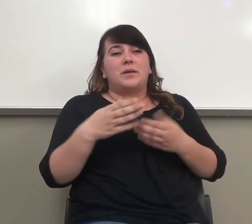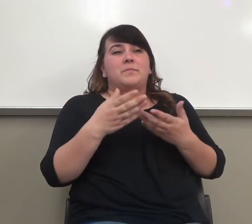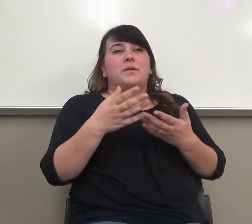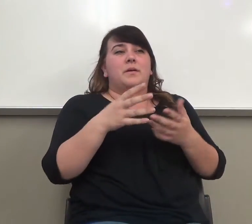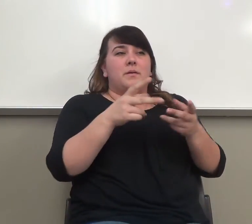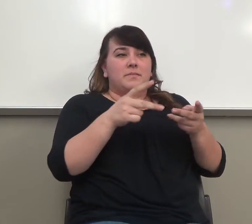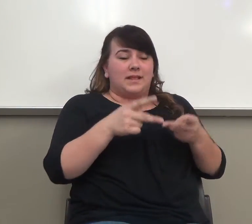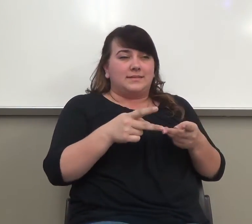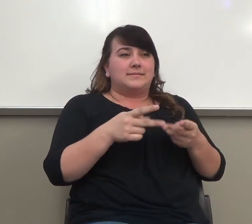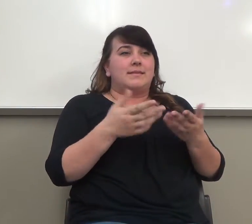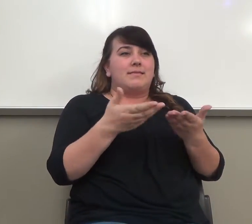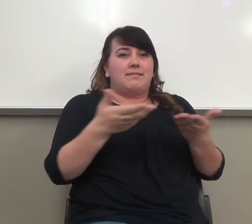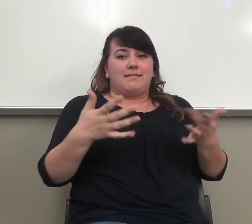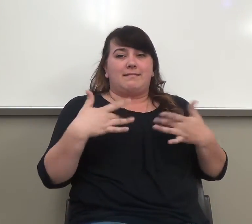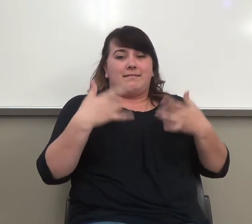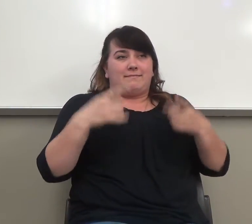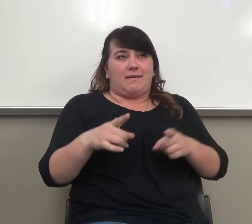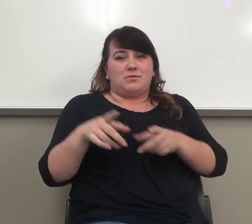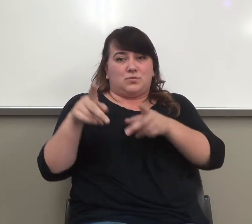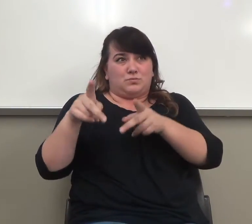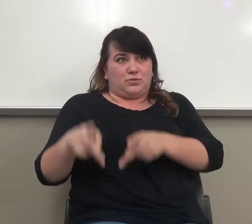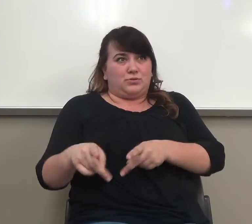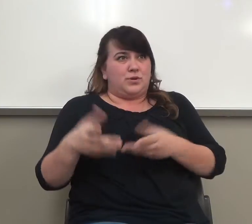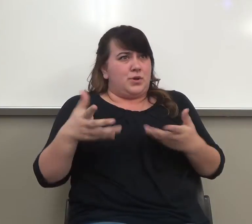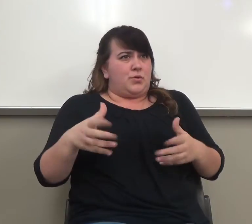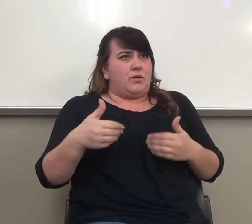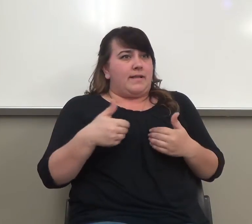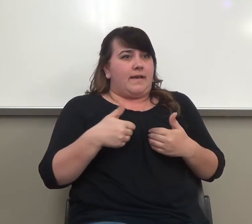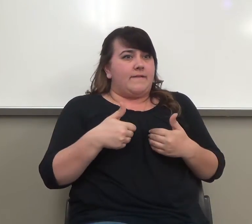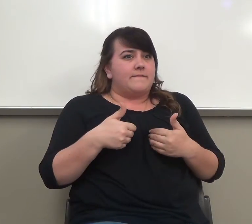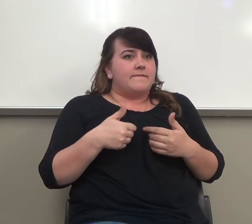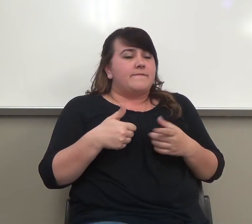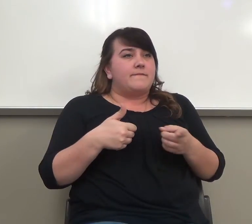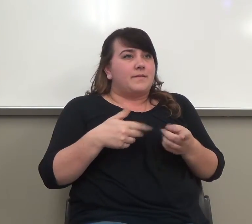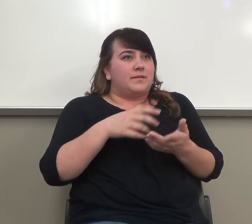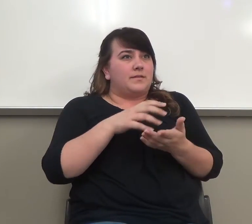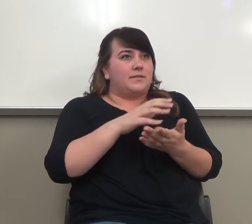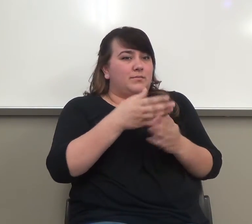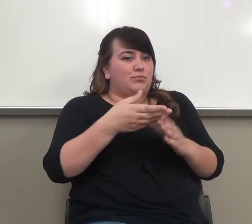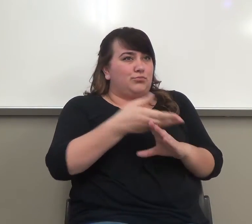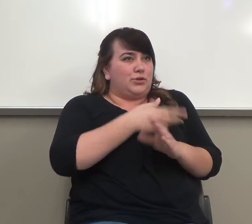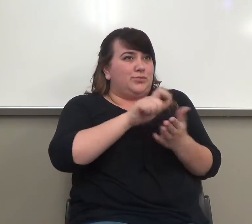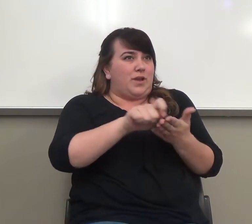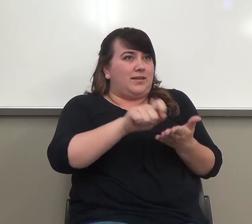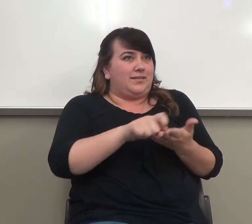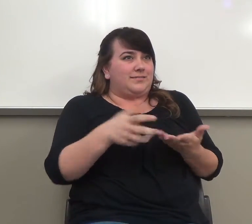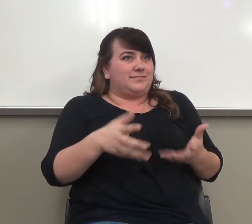in your hands a piece of pre-writing. remember what my,